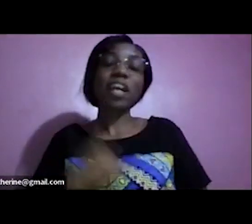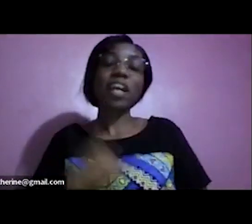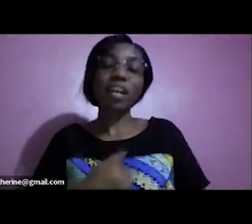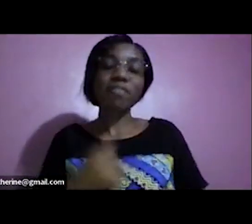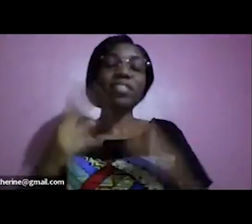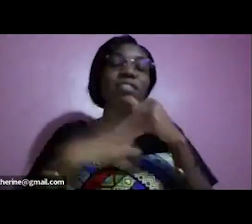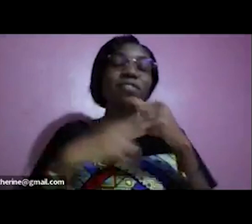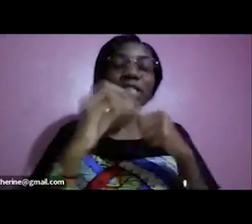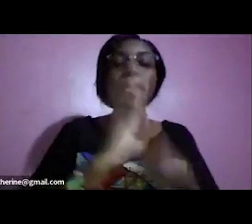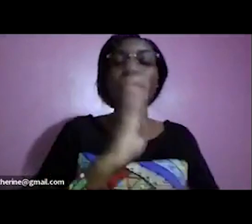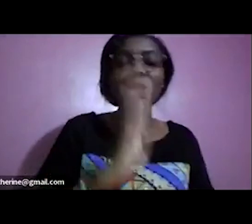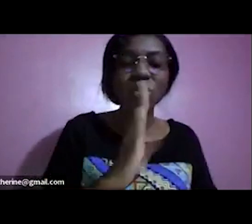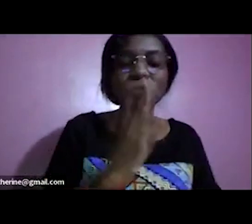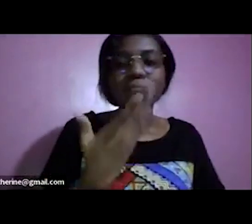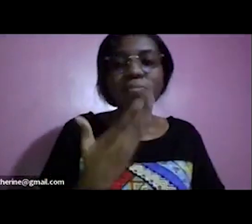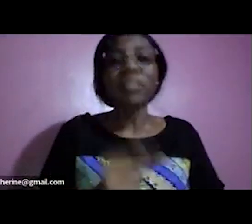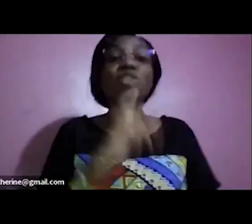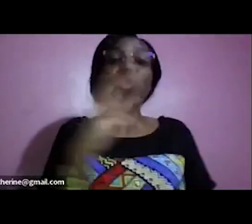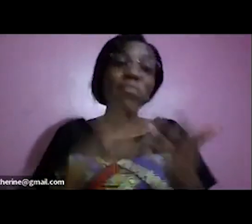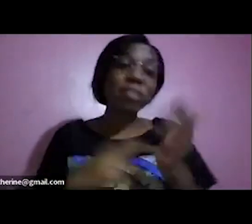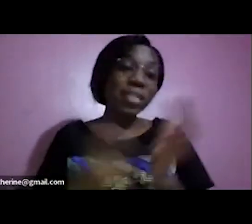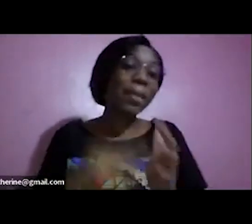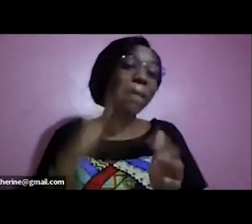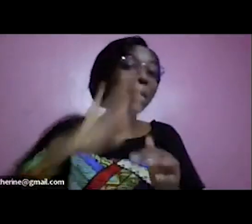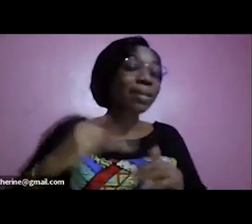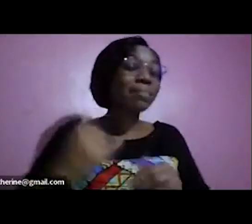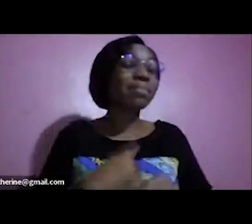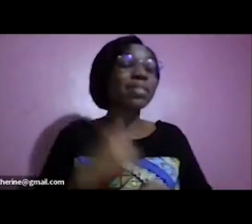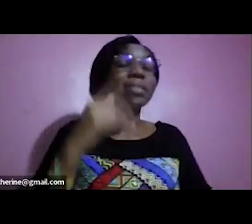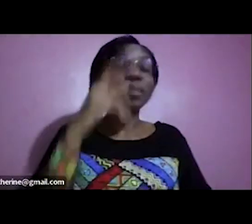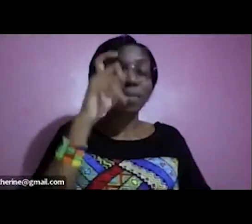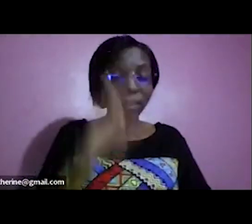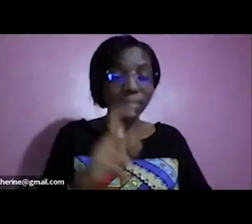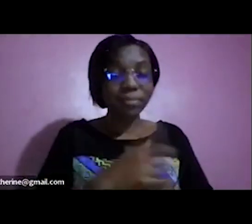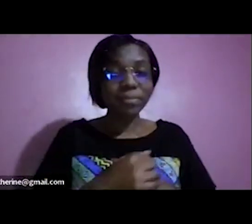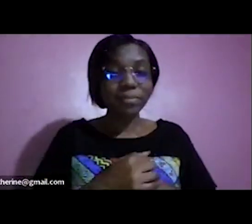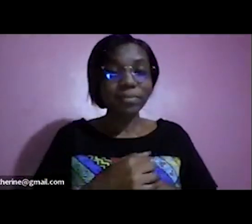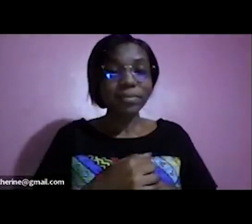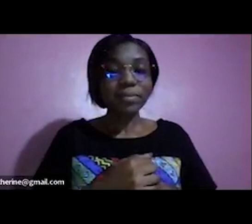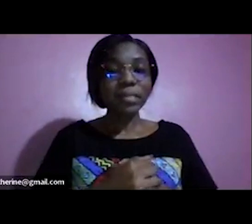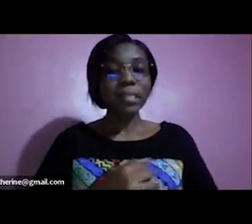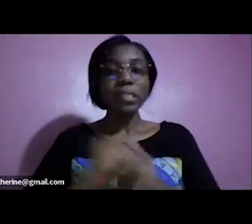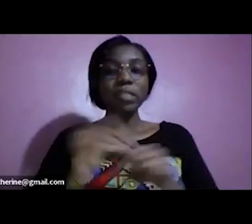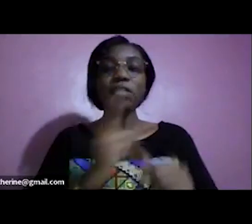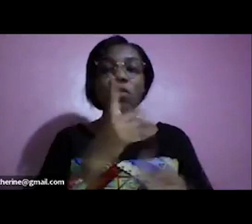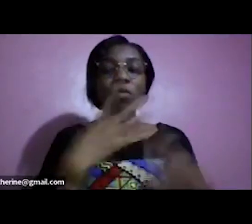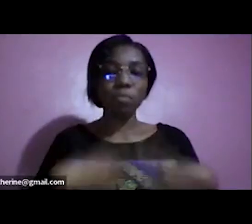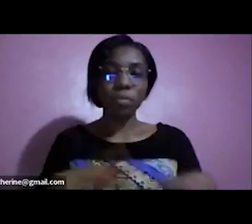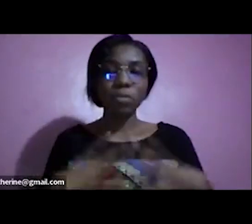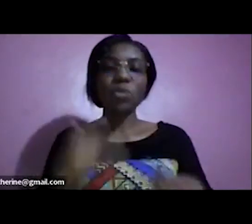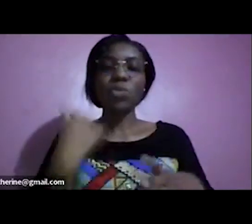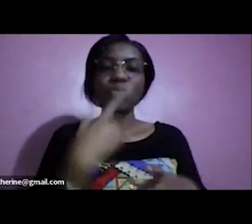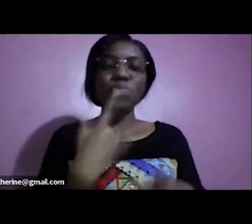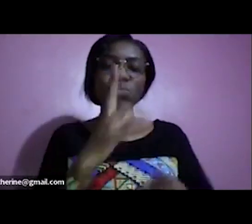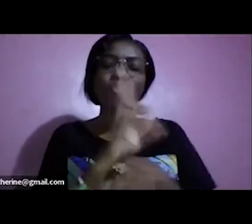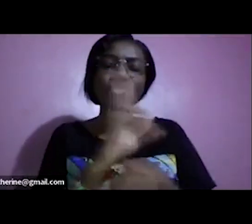is the balance is coming from the future somewhere or it's taking me into a ditch so those people living beyond their means one they have